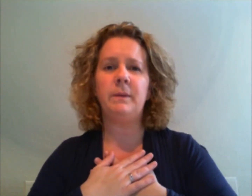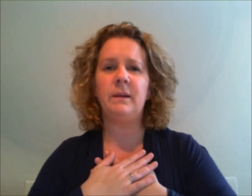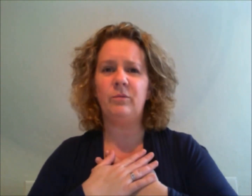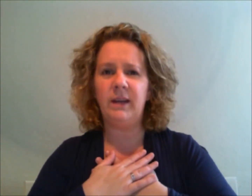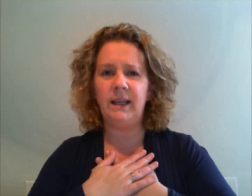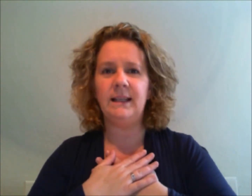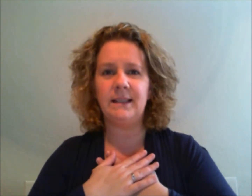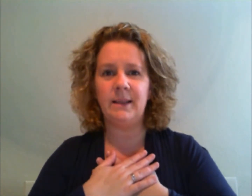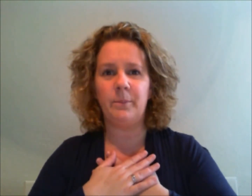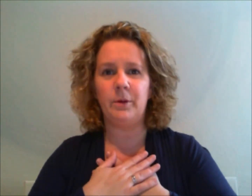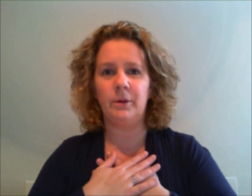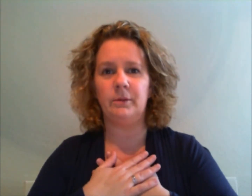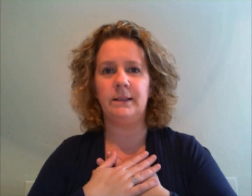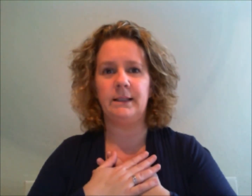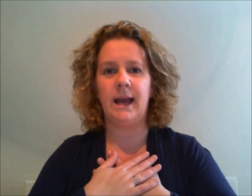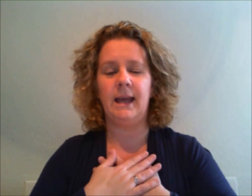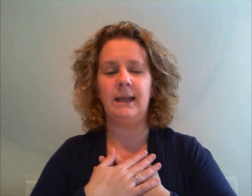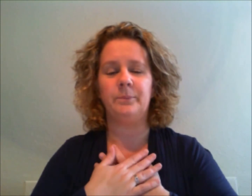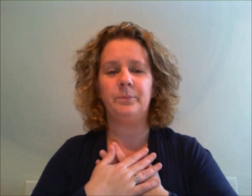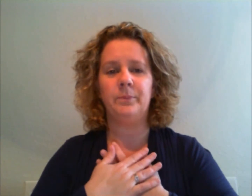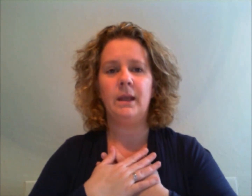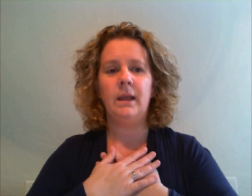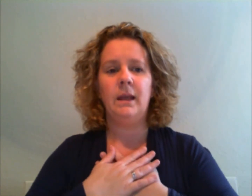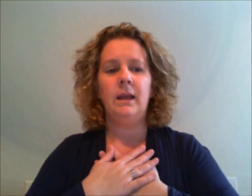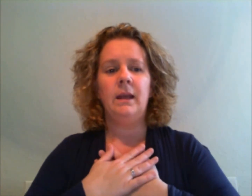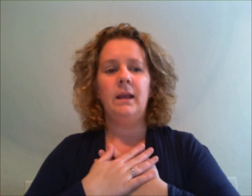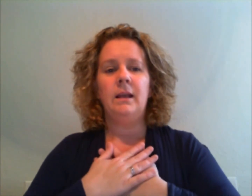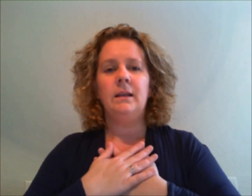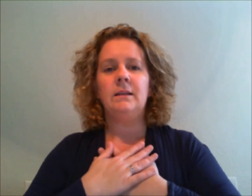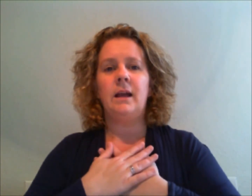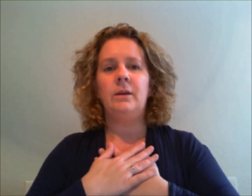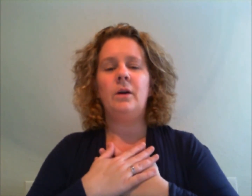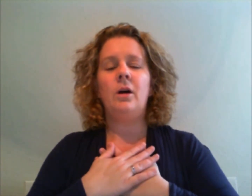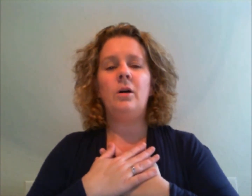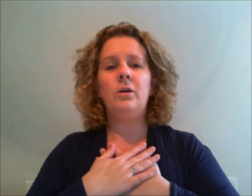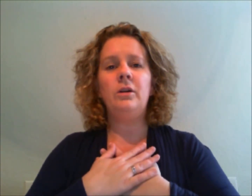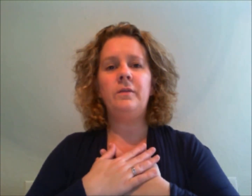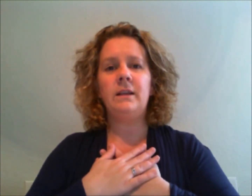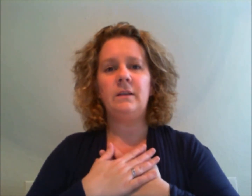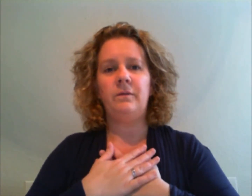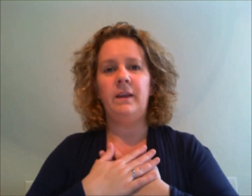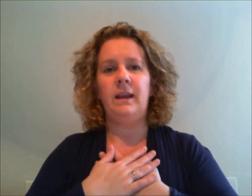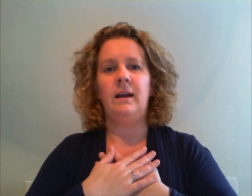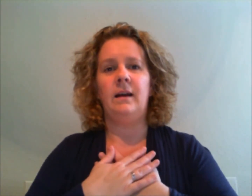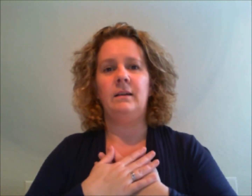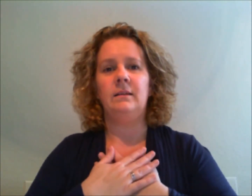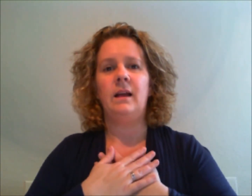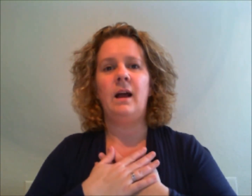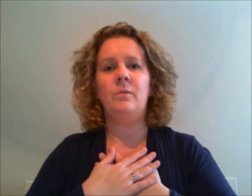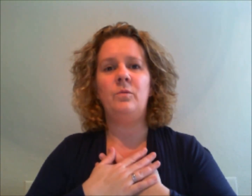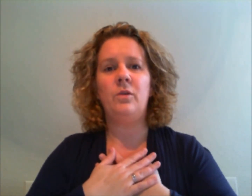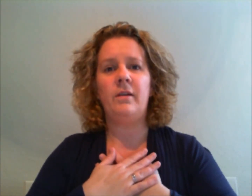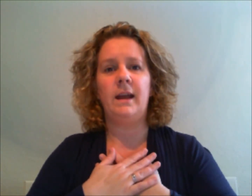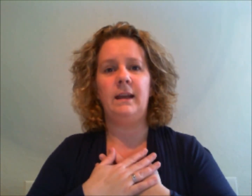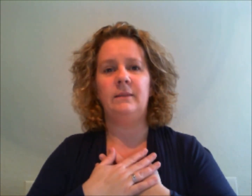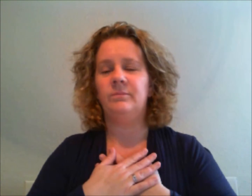it really simple today so all of this fear and worry I